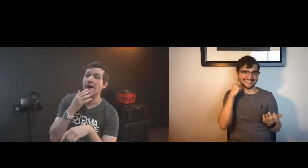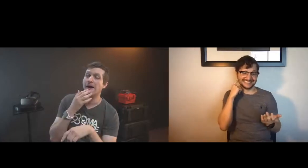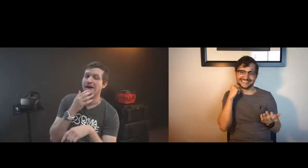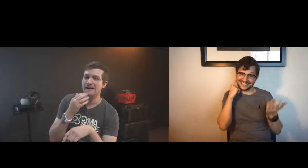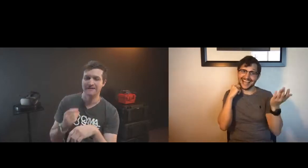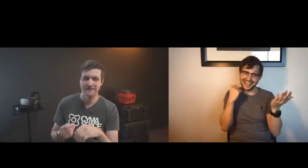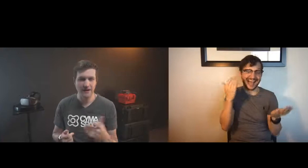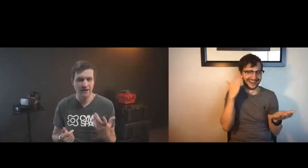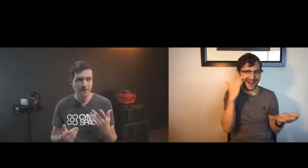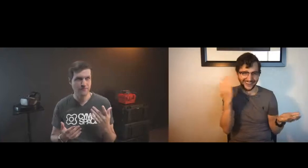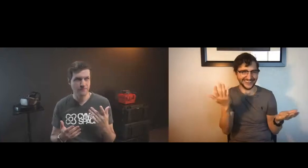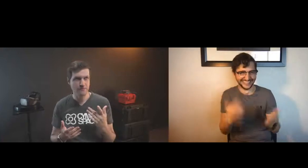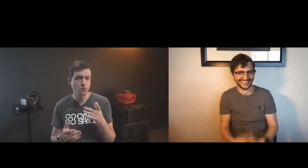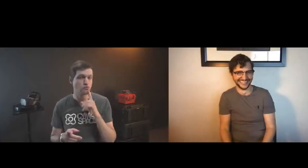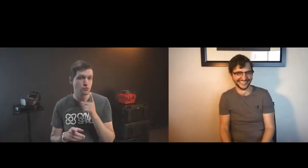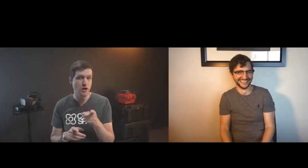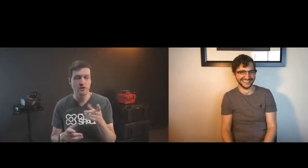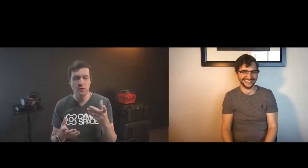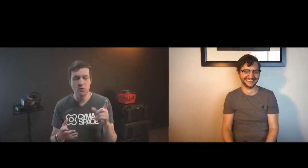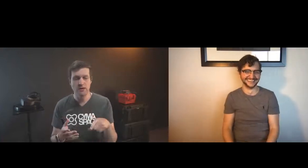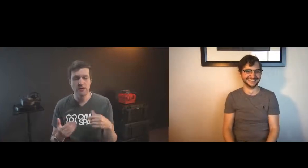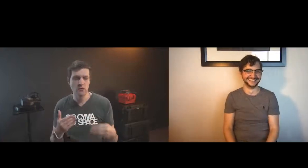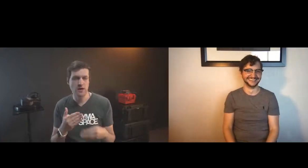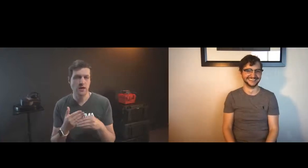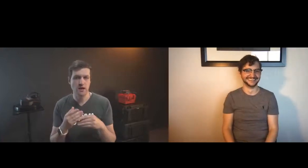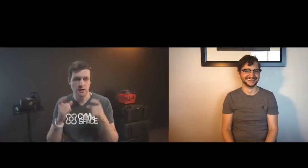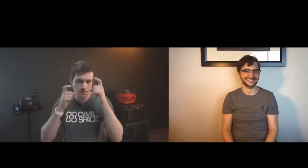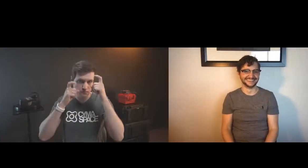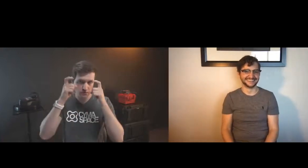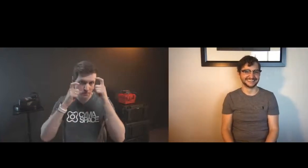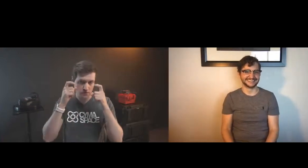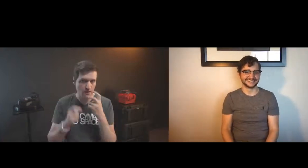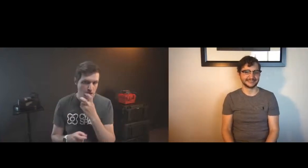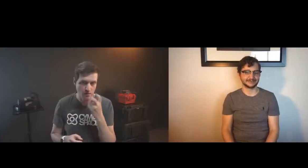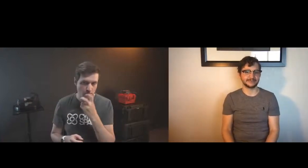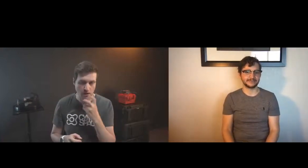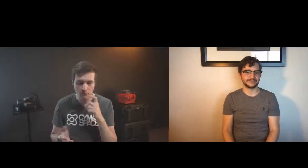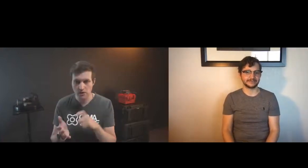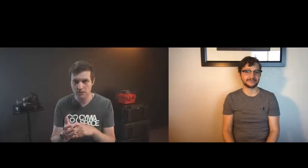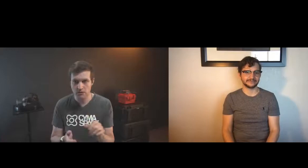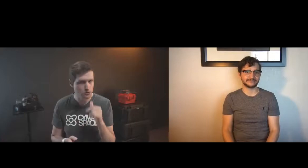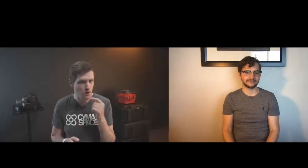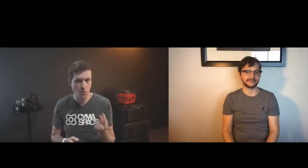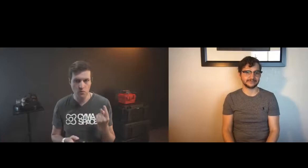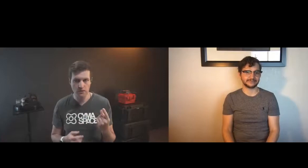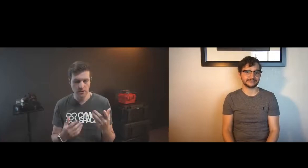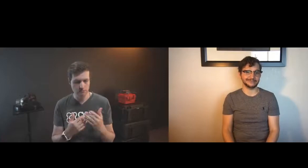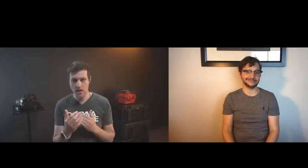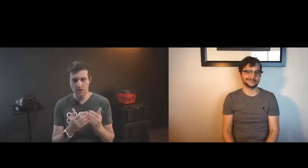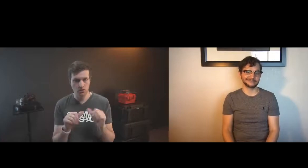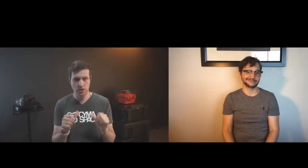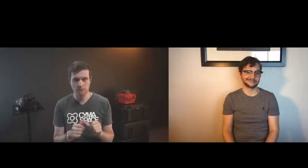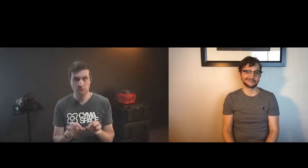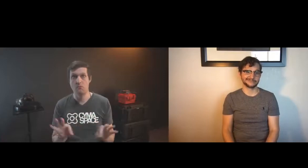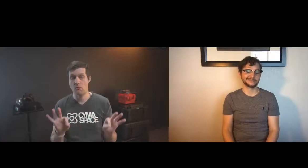sign to text representations that's yeah complicated question i mean really we need to be able to add facial expression and